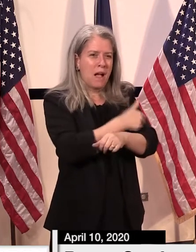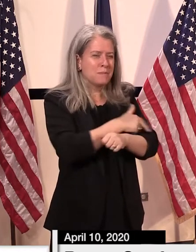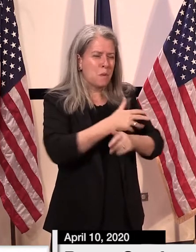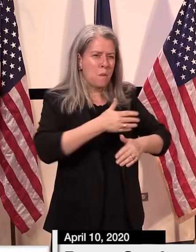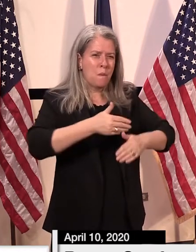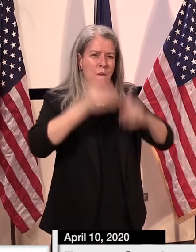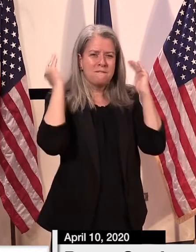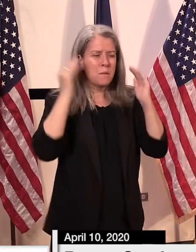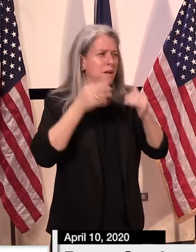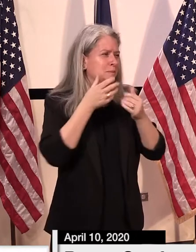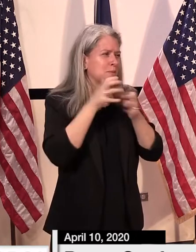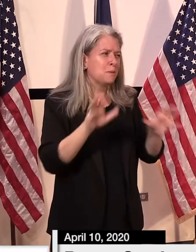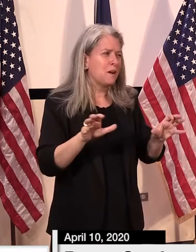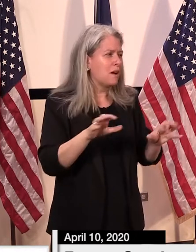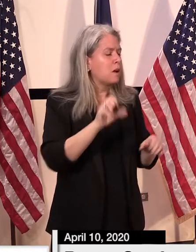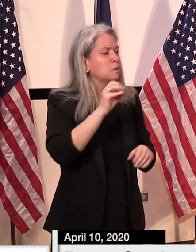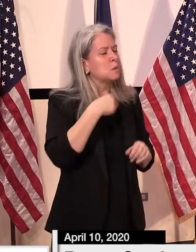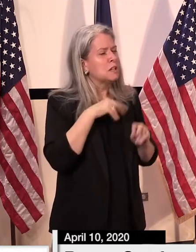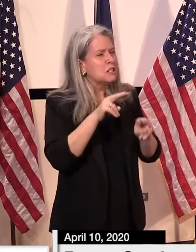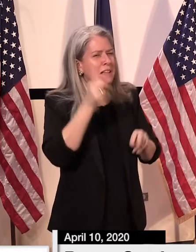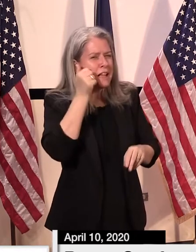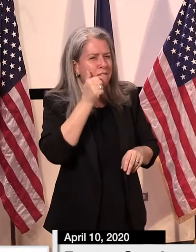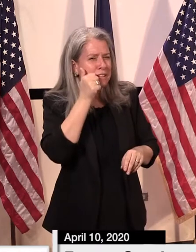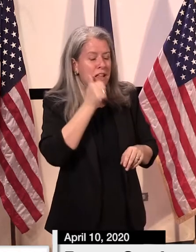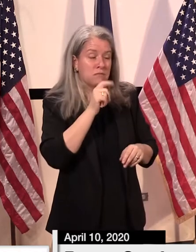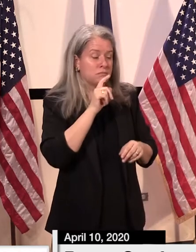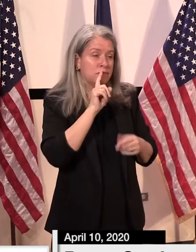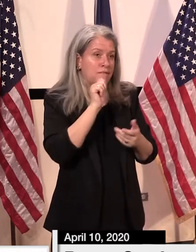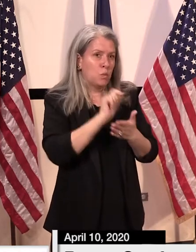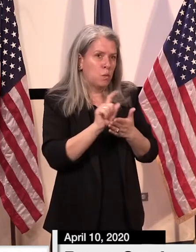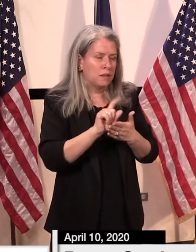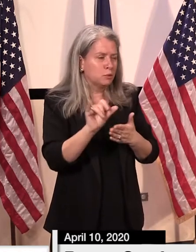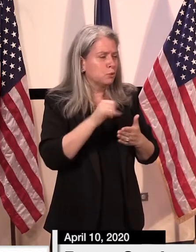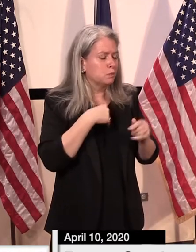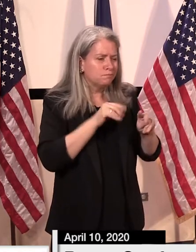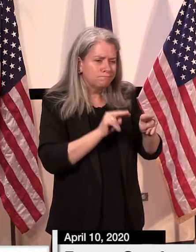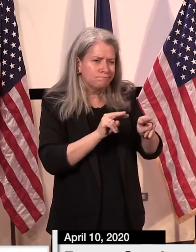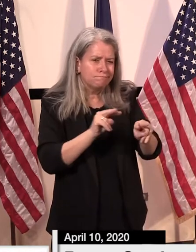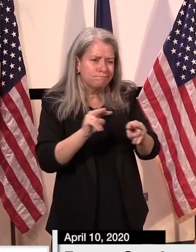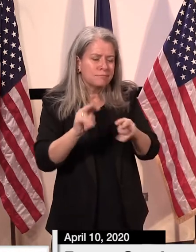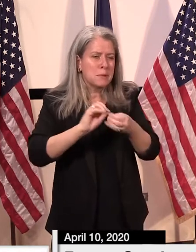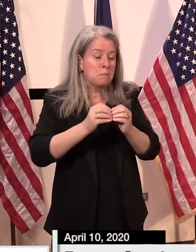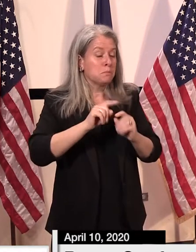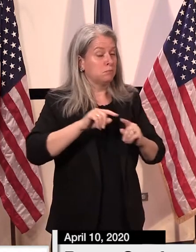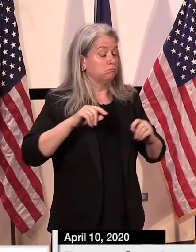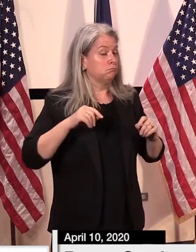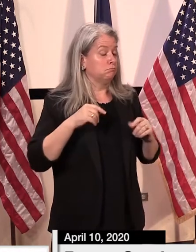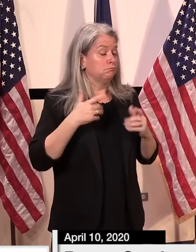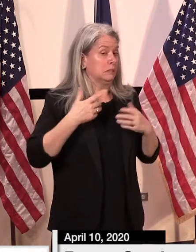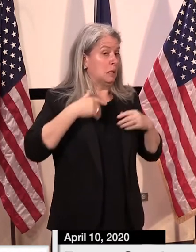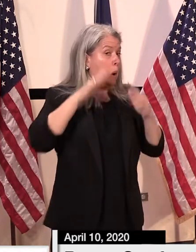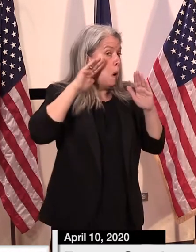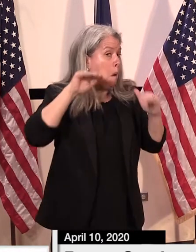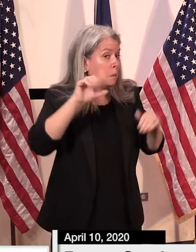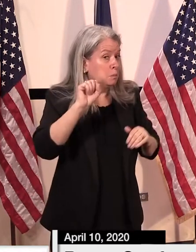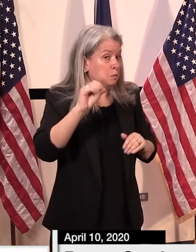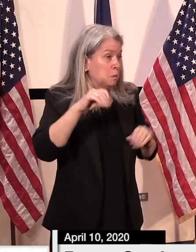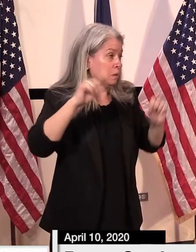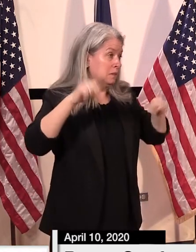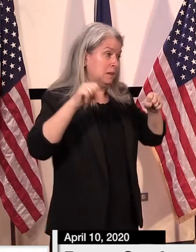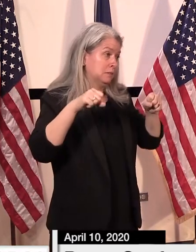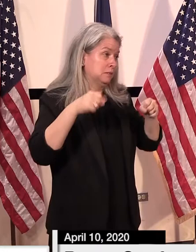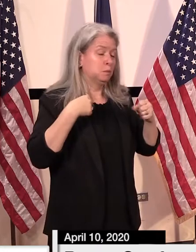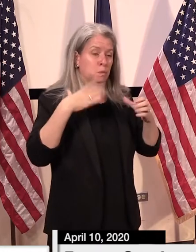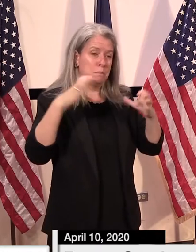So watching that on a daily basis and a weekly basis is going to be important. But it's our intention to do everything we can